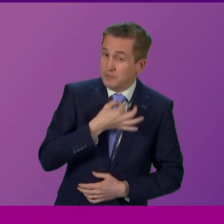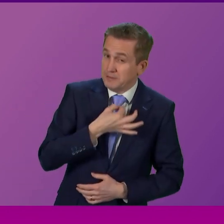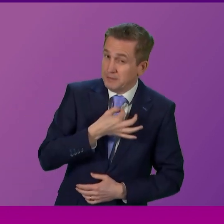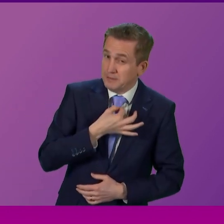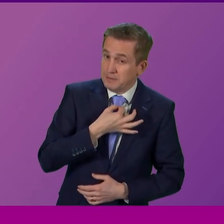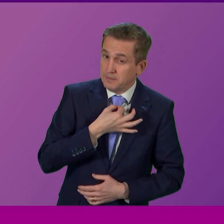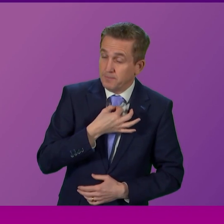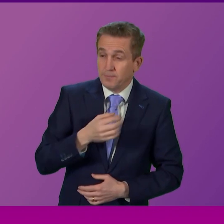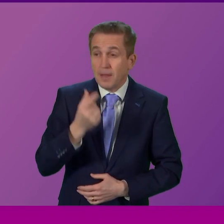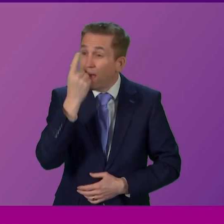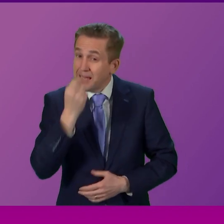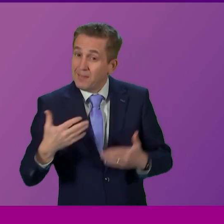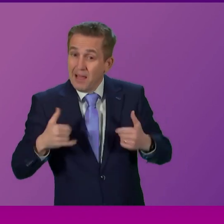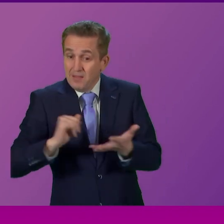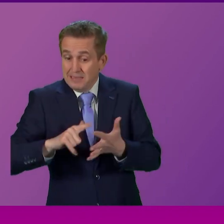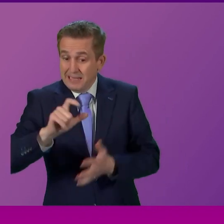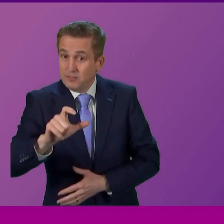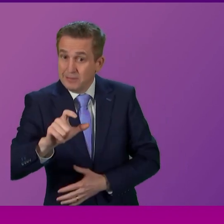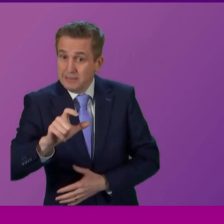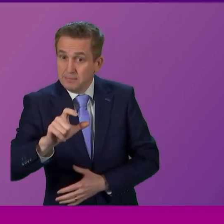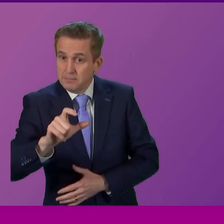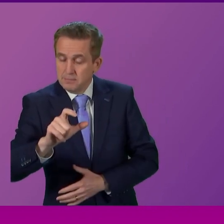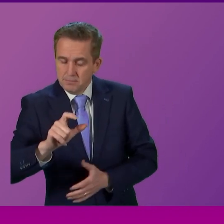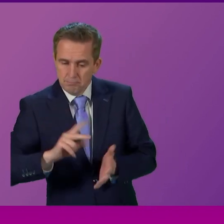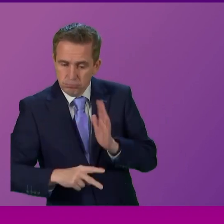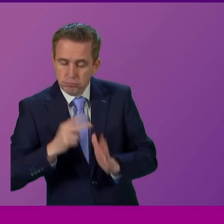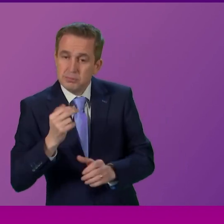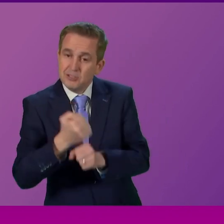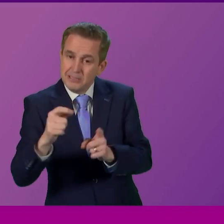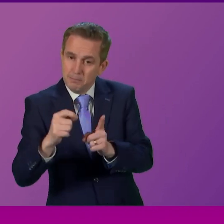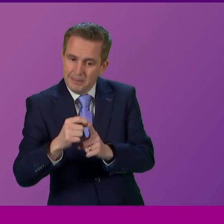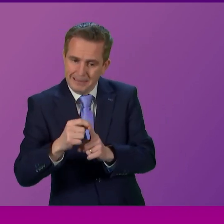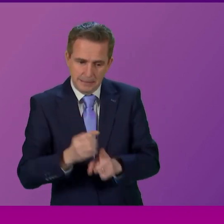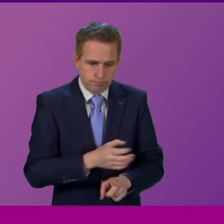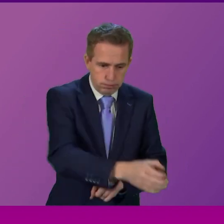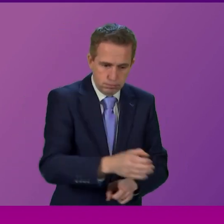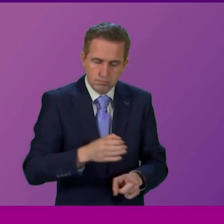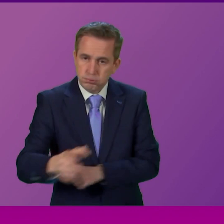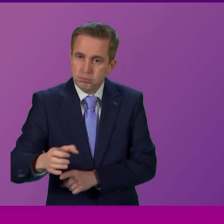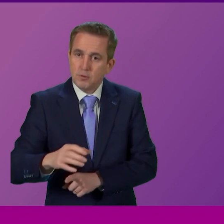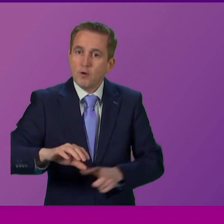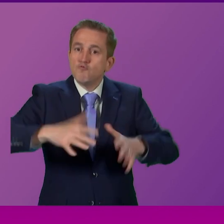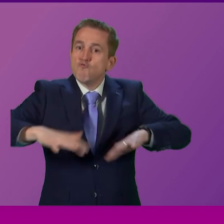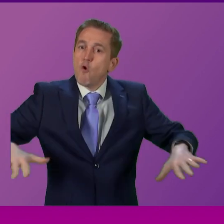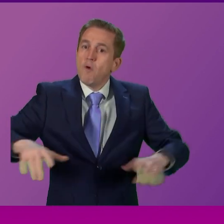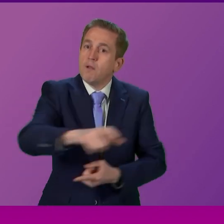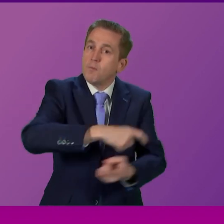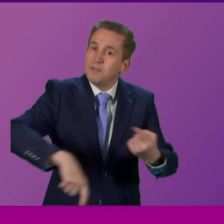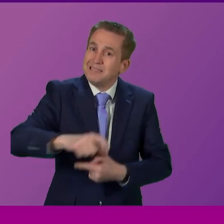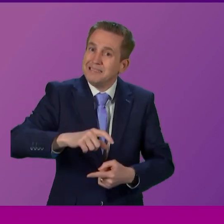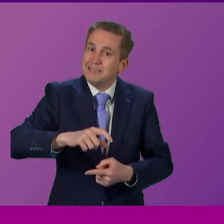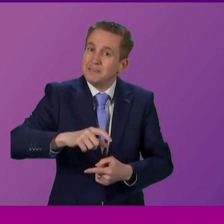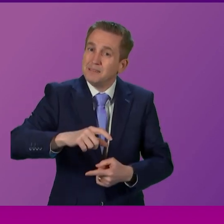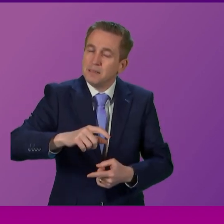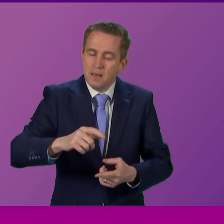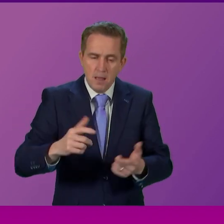intervening and deploying as a matter of urgency GPs to these two rural communities which are undeniably areas